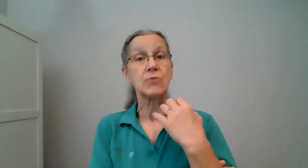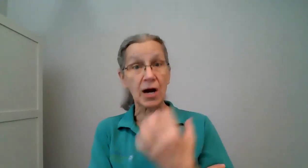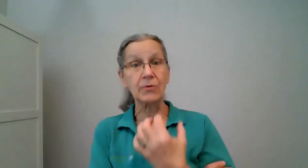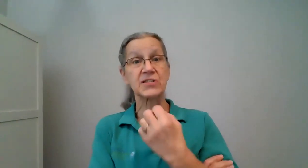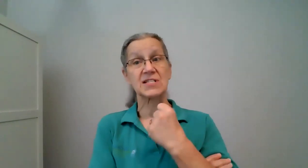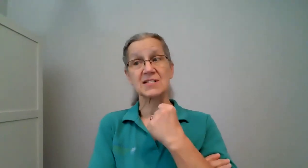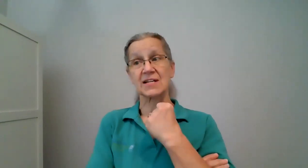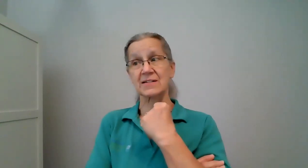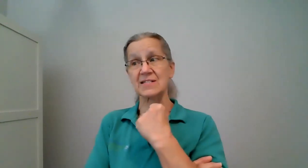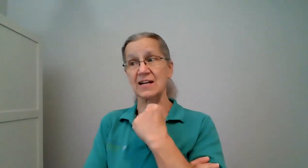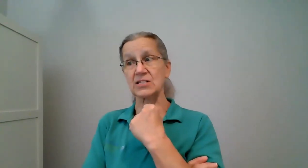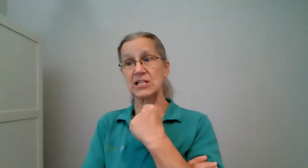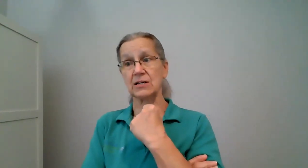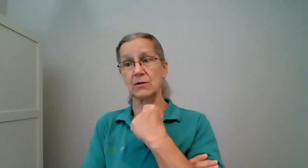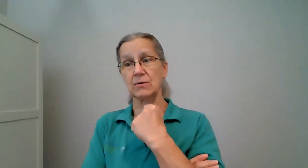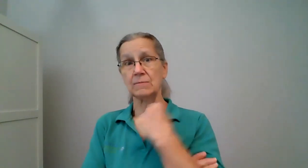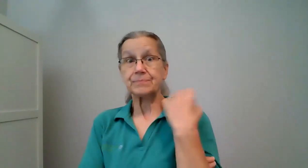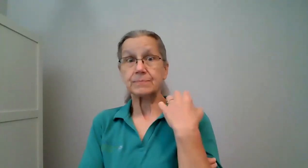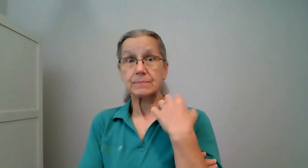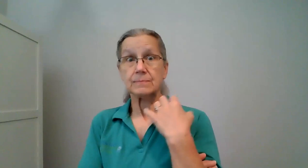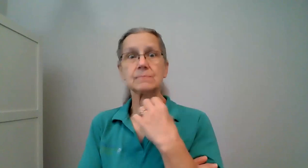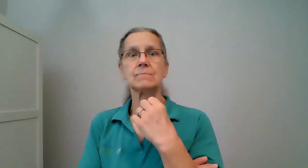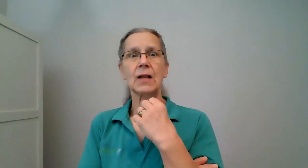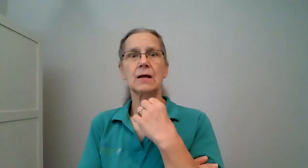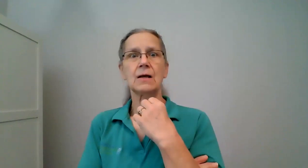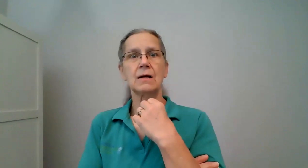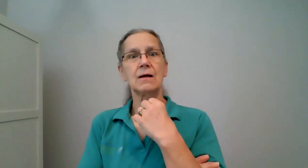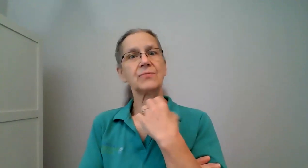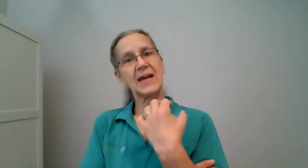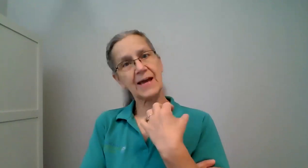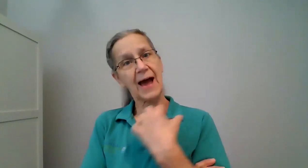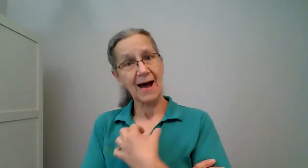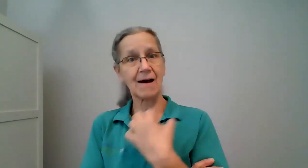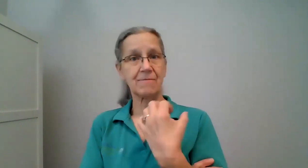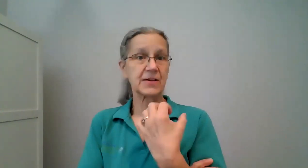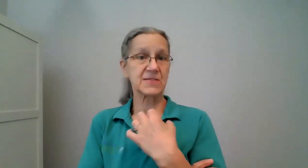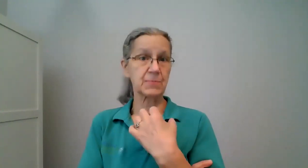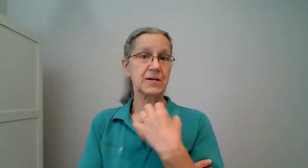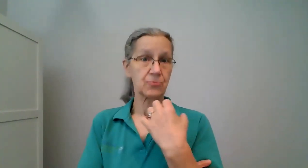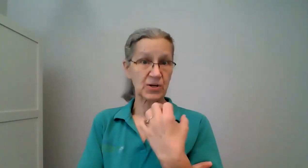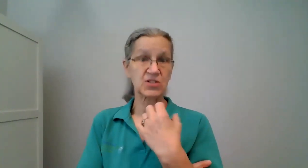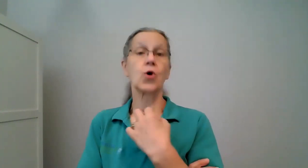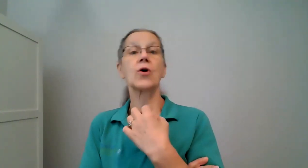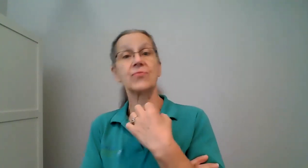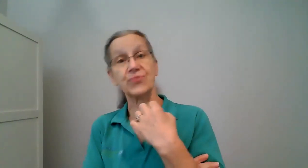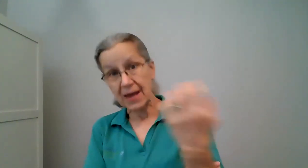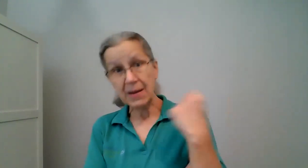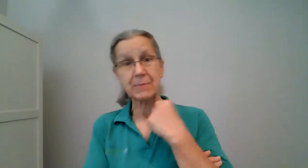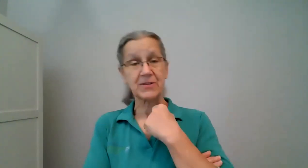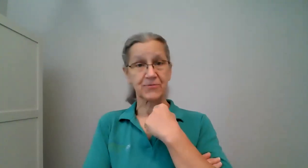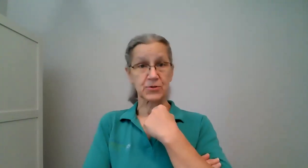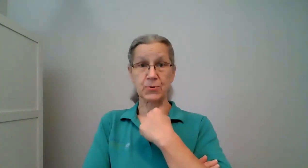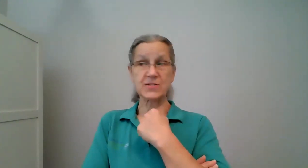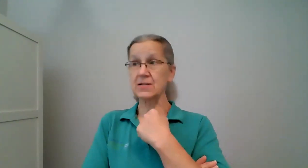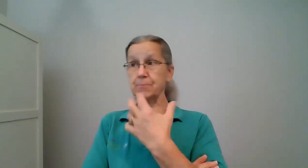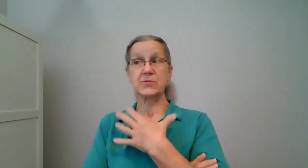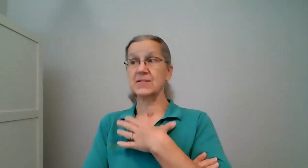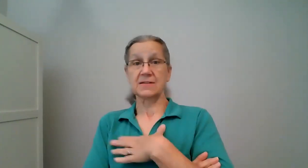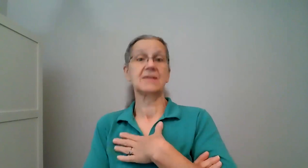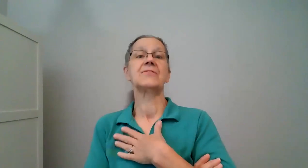notice these things until they have exhibited risk they may be the first person the person living